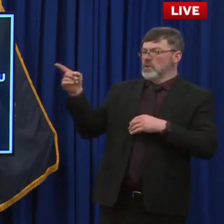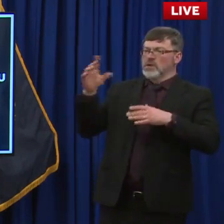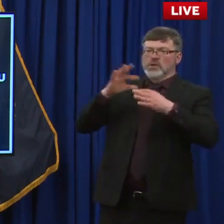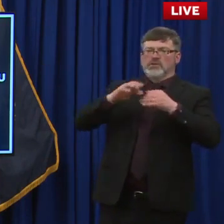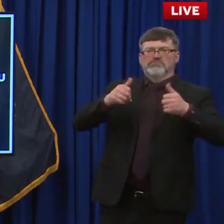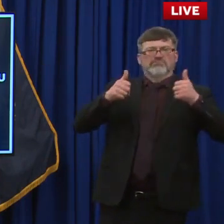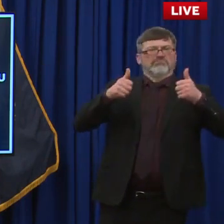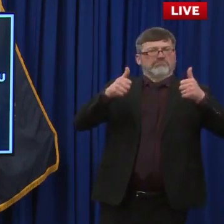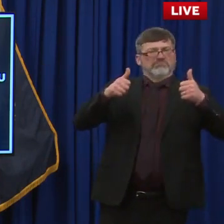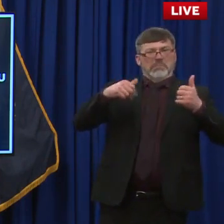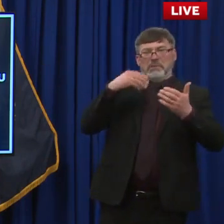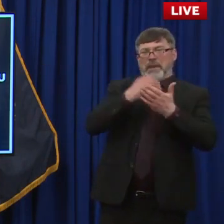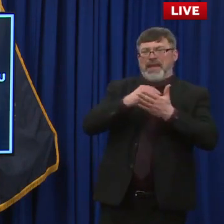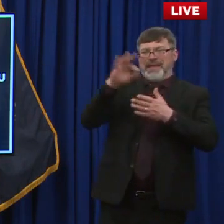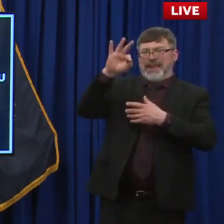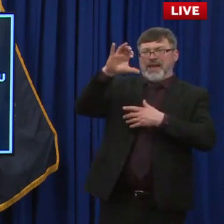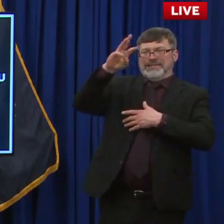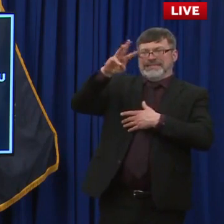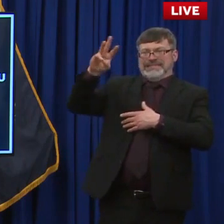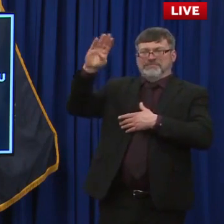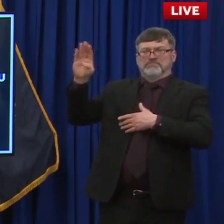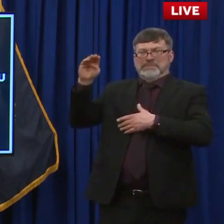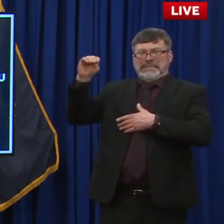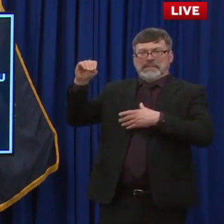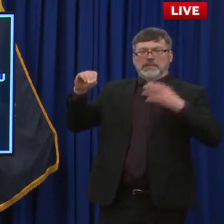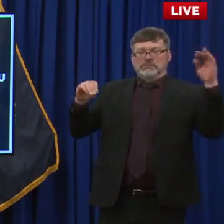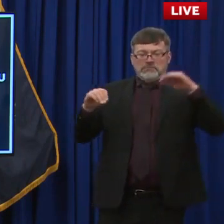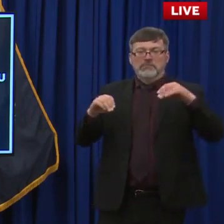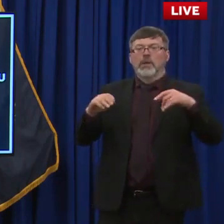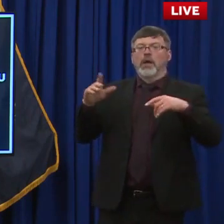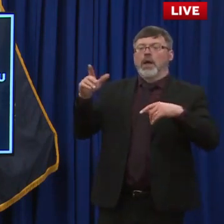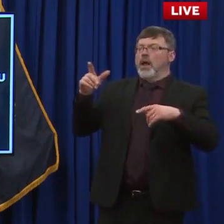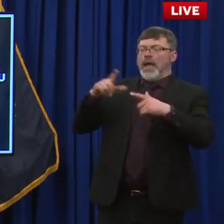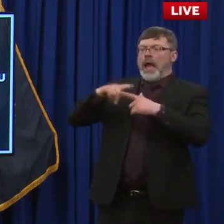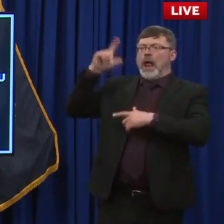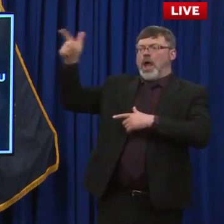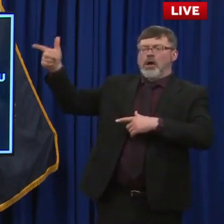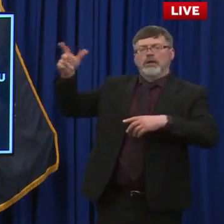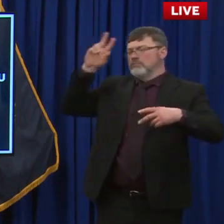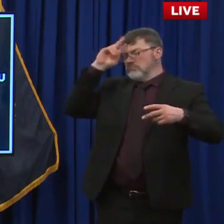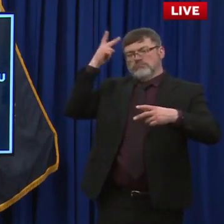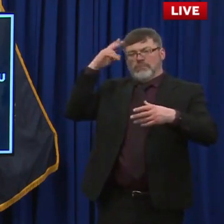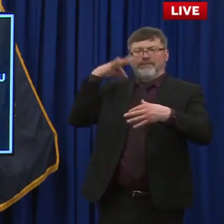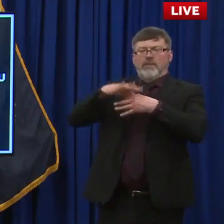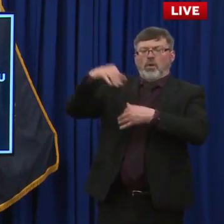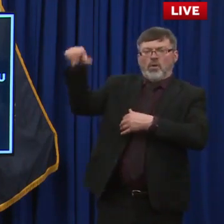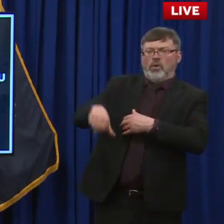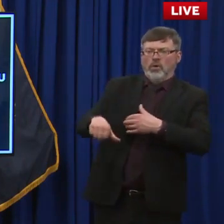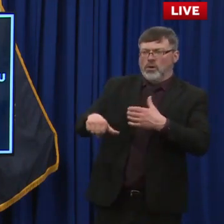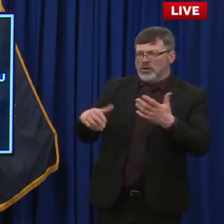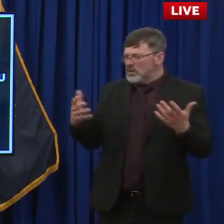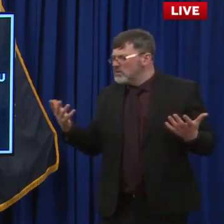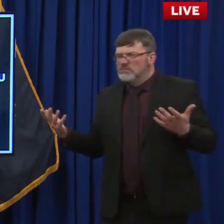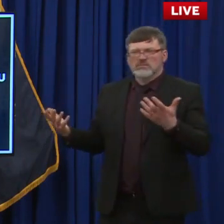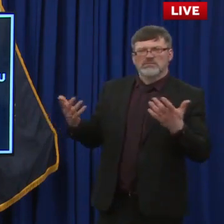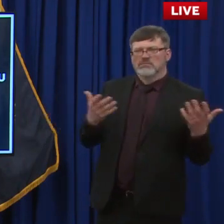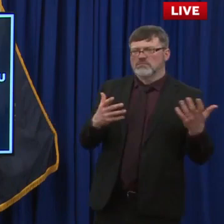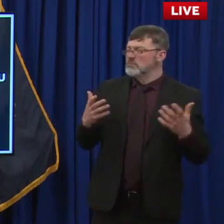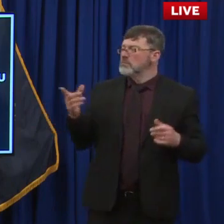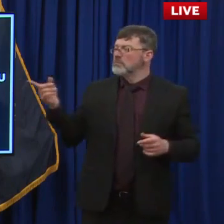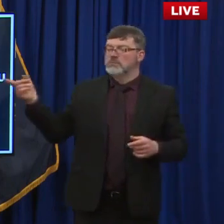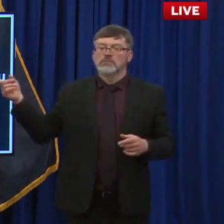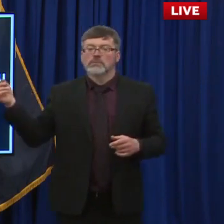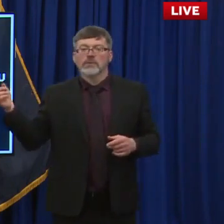I think it's very clear. I've, my ask of the Senate and Congress, uh, our, our representatives in Washington was to fix it. The